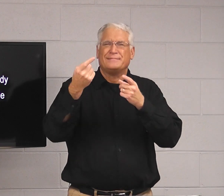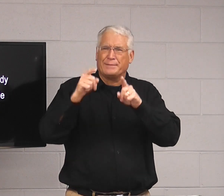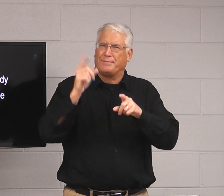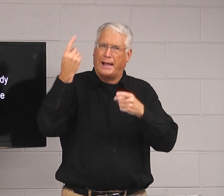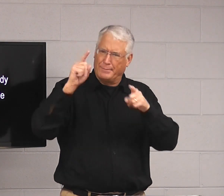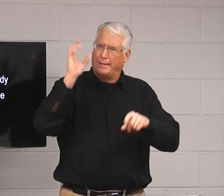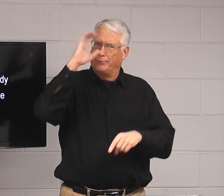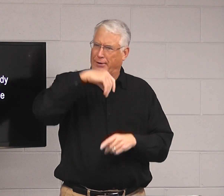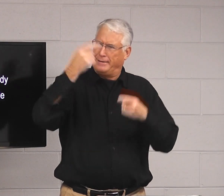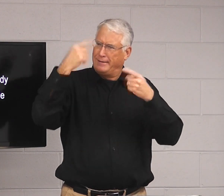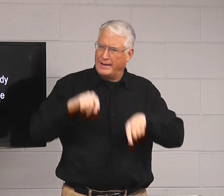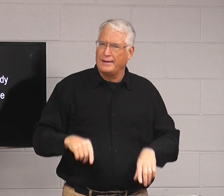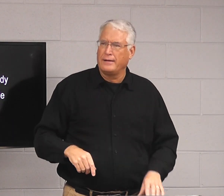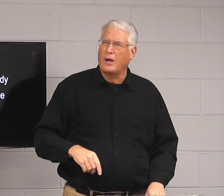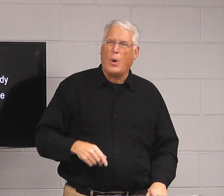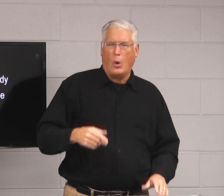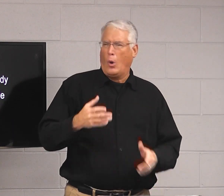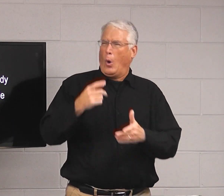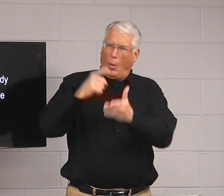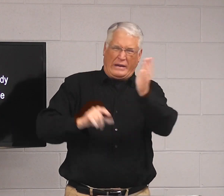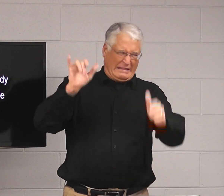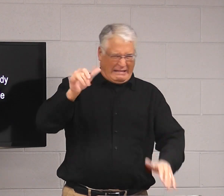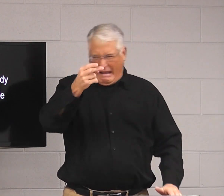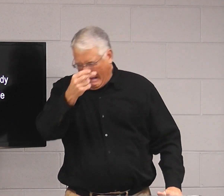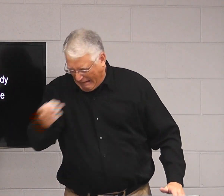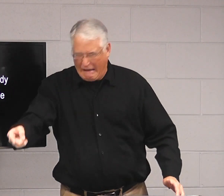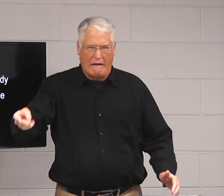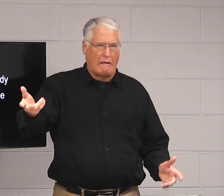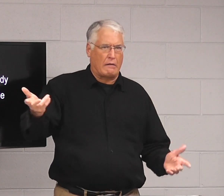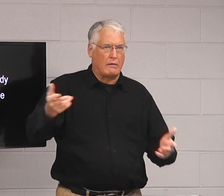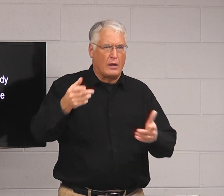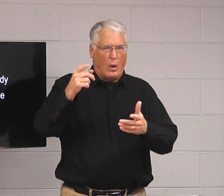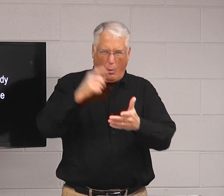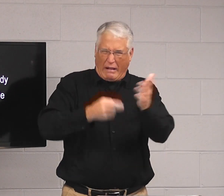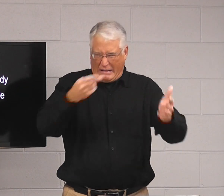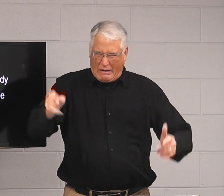like, something happened, really strange happened, you say, oh, that's